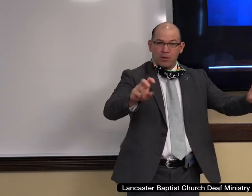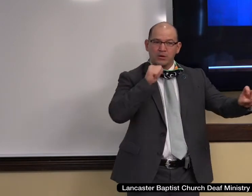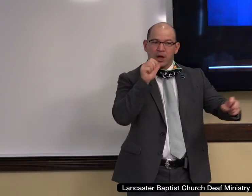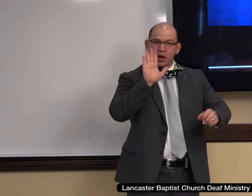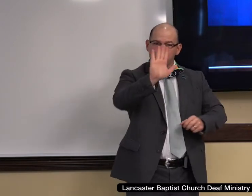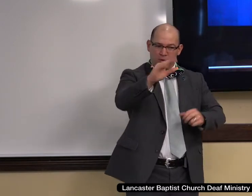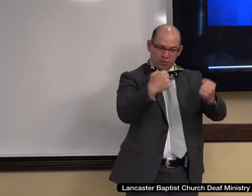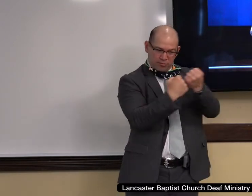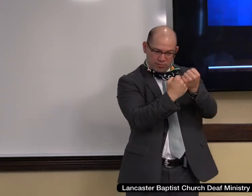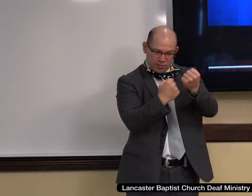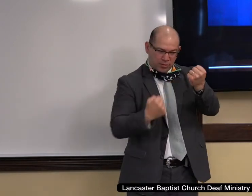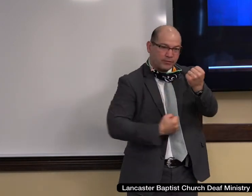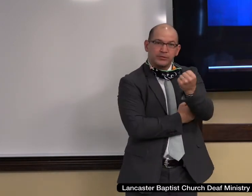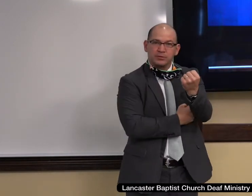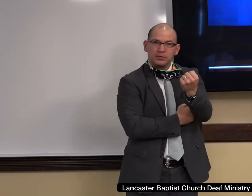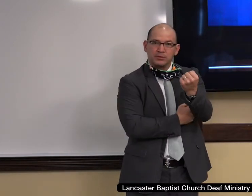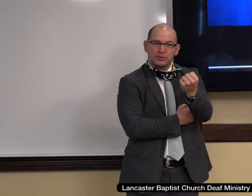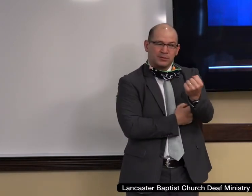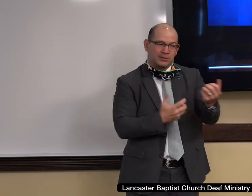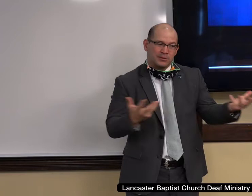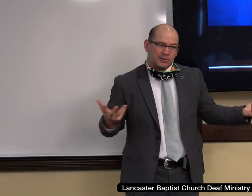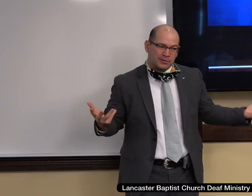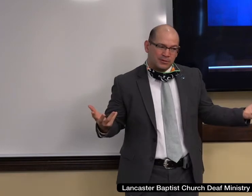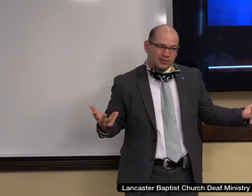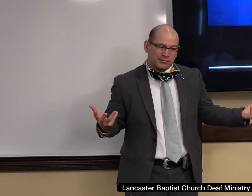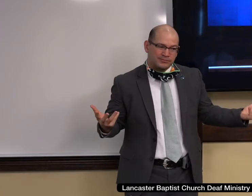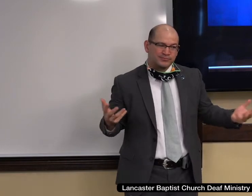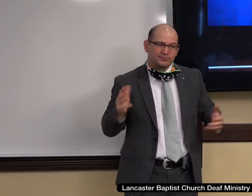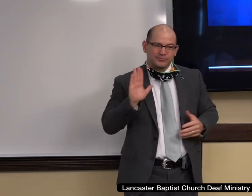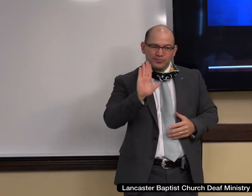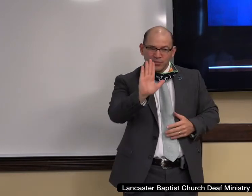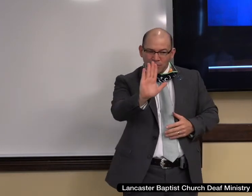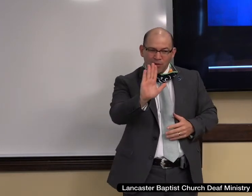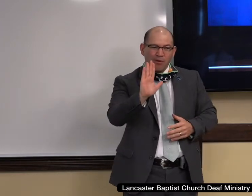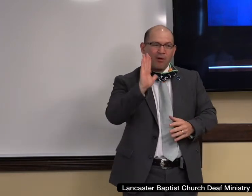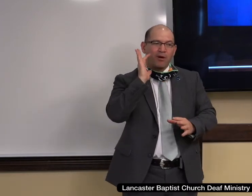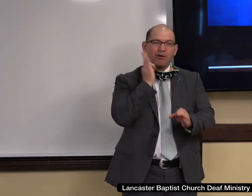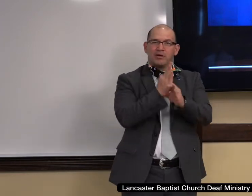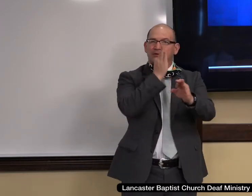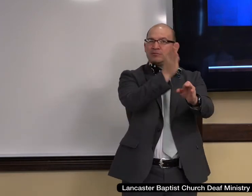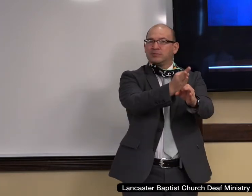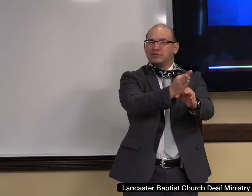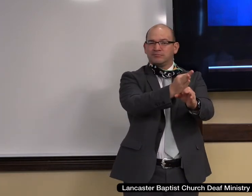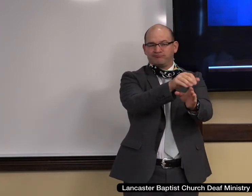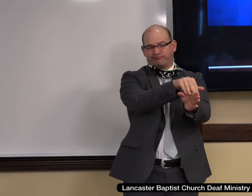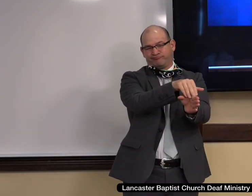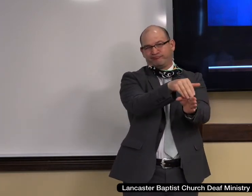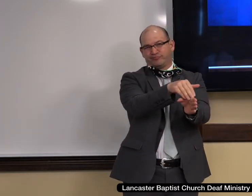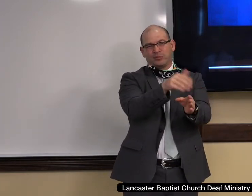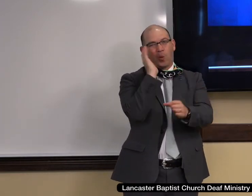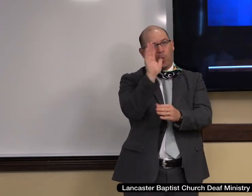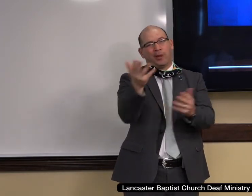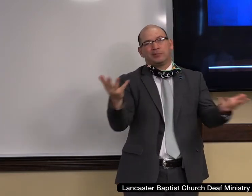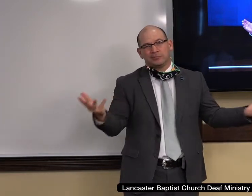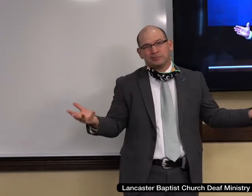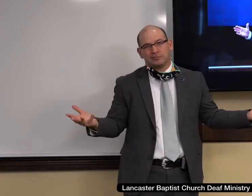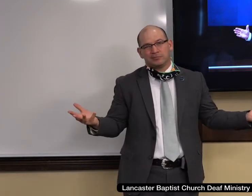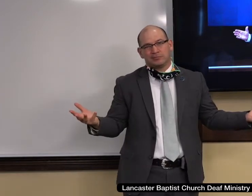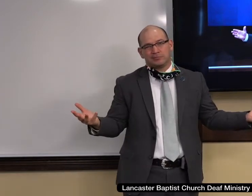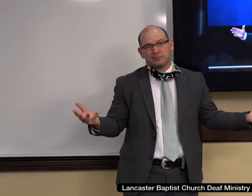no guarantee of your faithfulness, if your biblical worldview is not founded in him. And so I want to take these next few moments